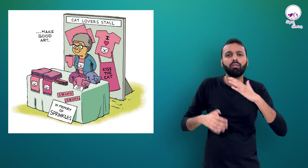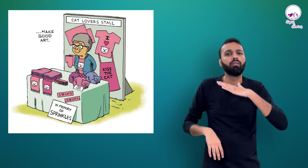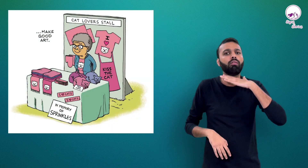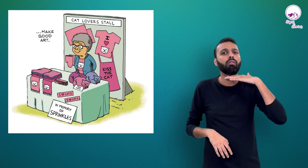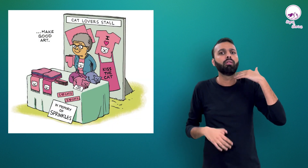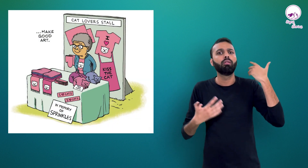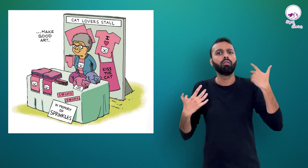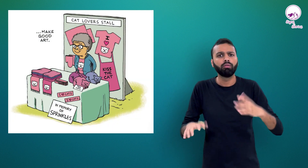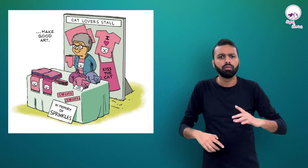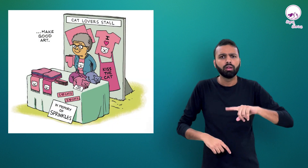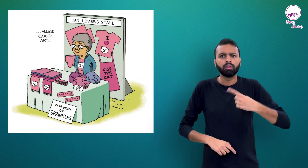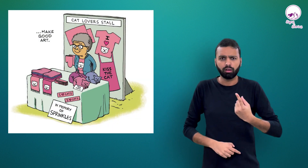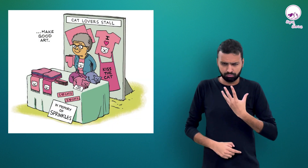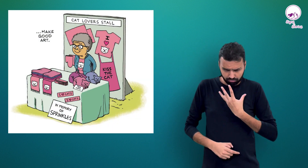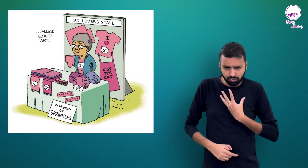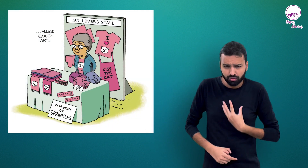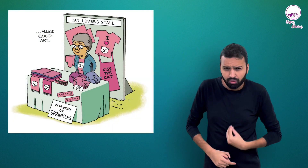Make good art.